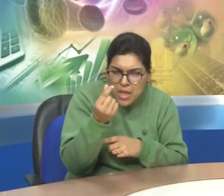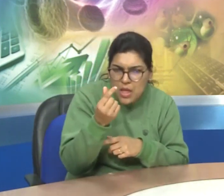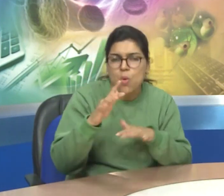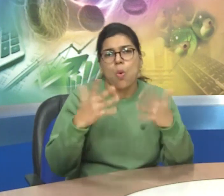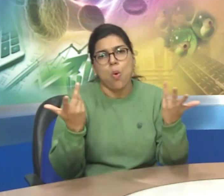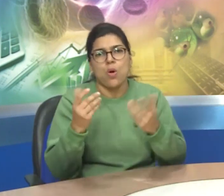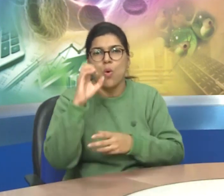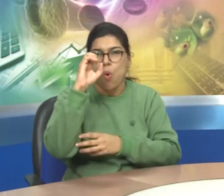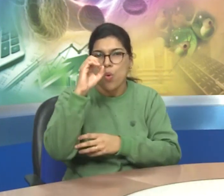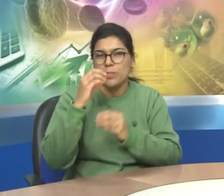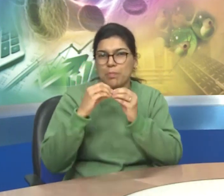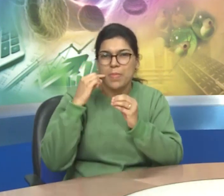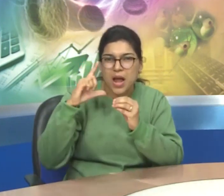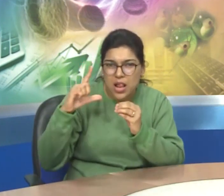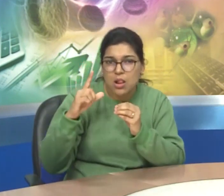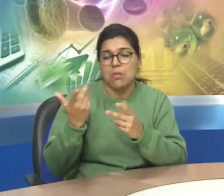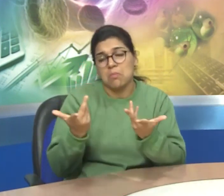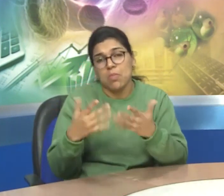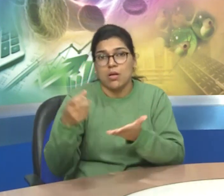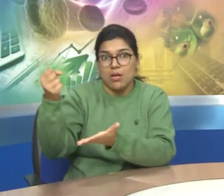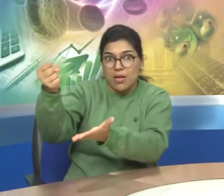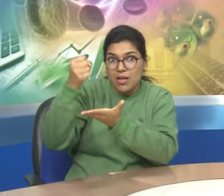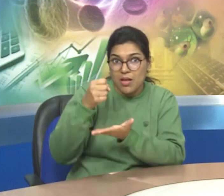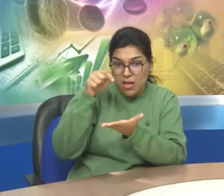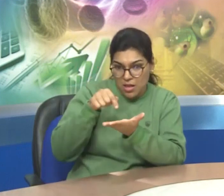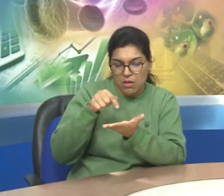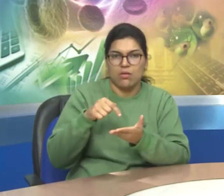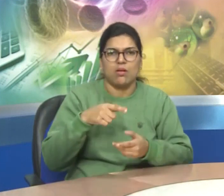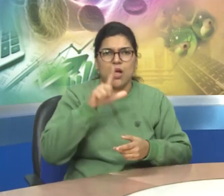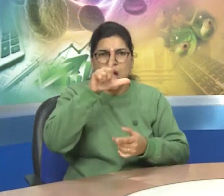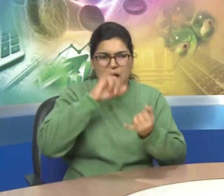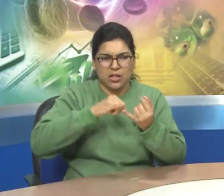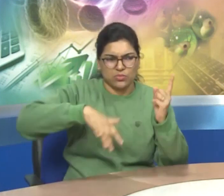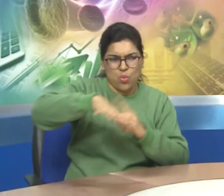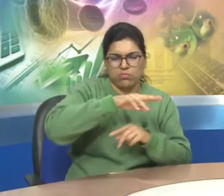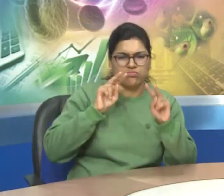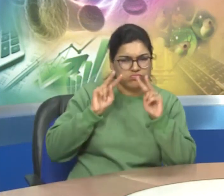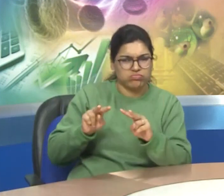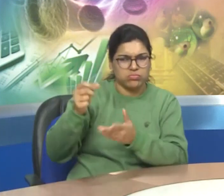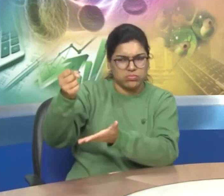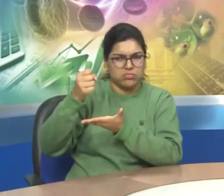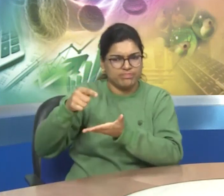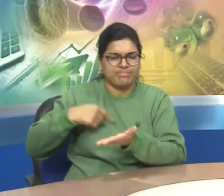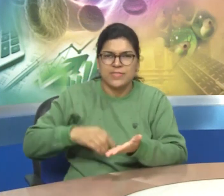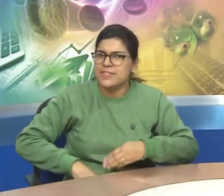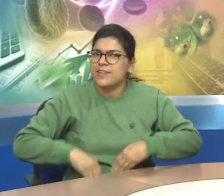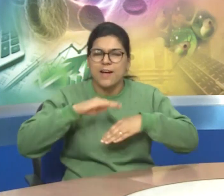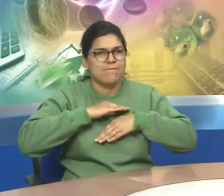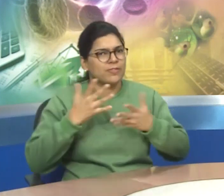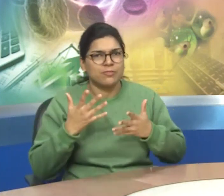in the executive by disapproving budget or money bill or even an